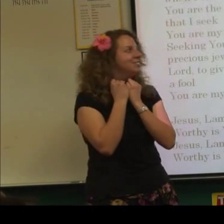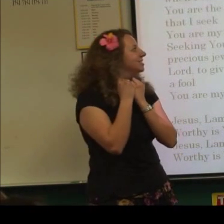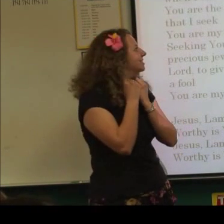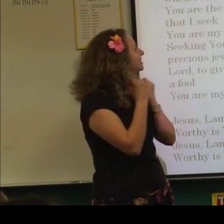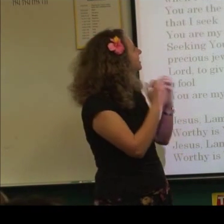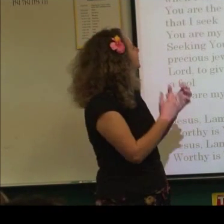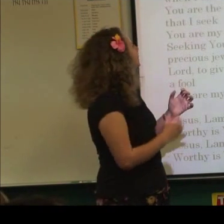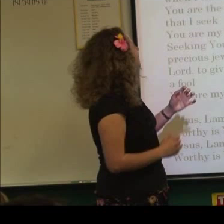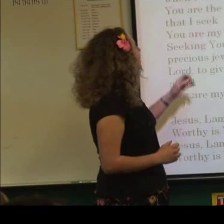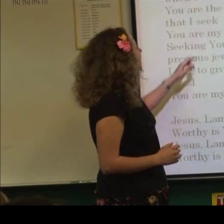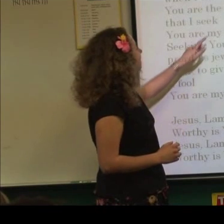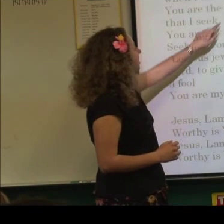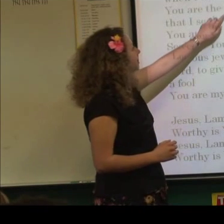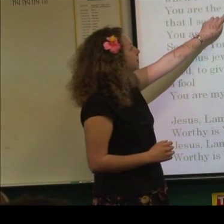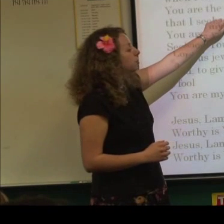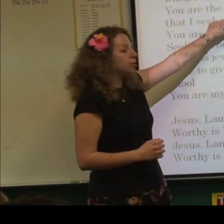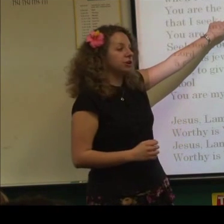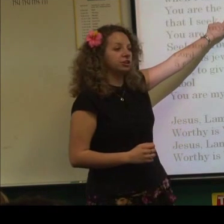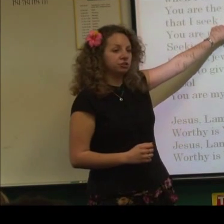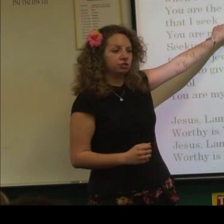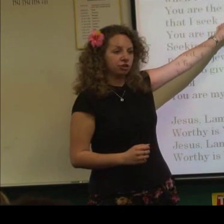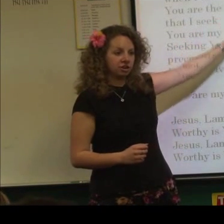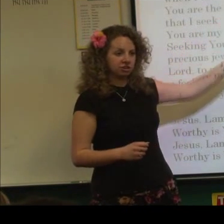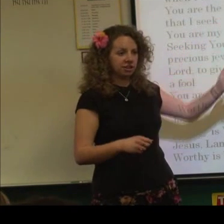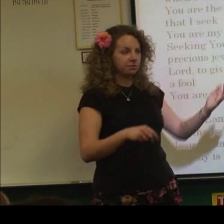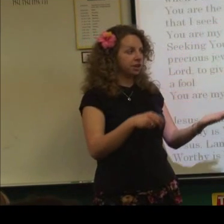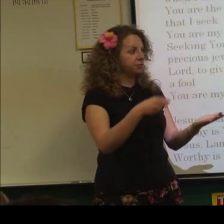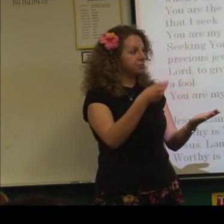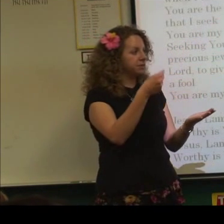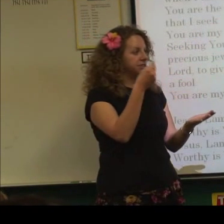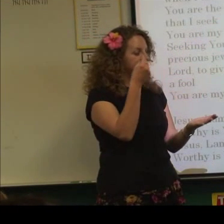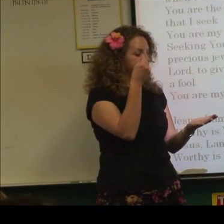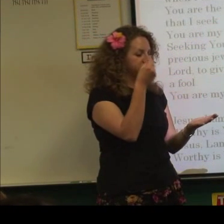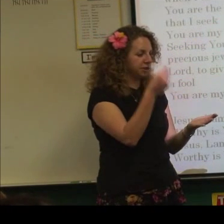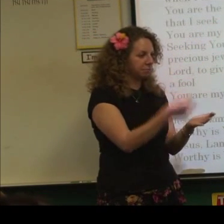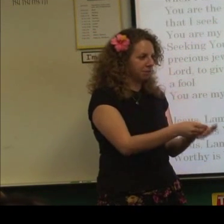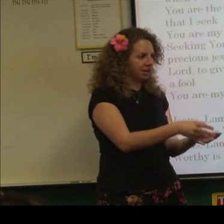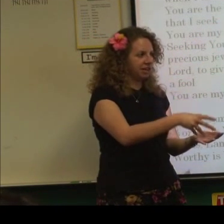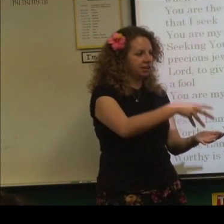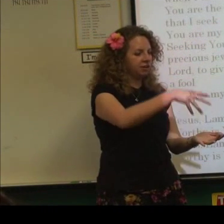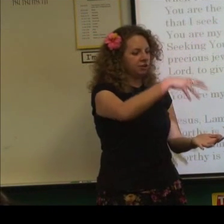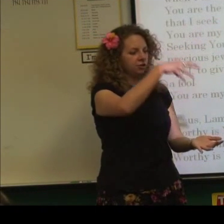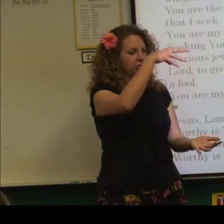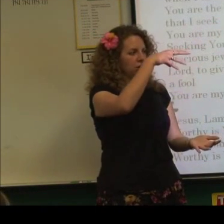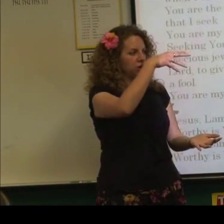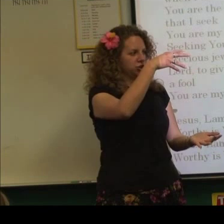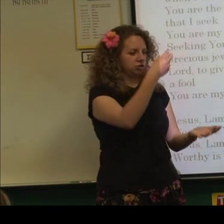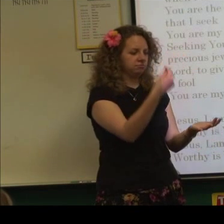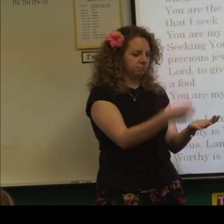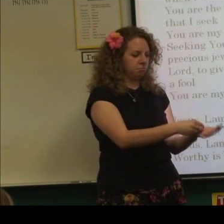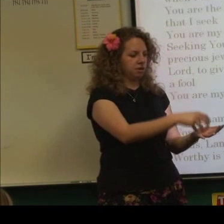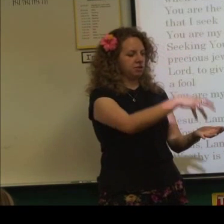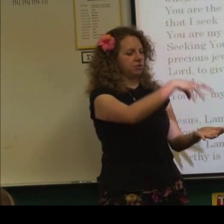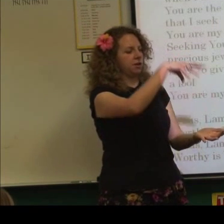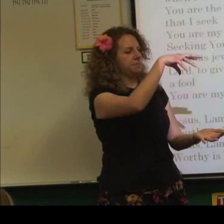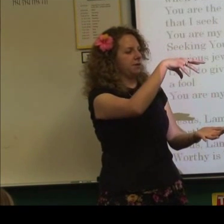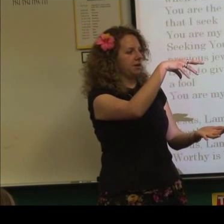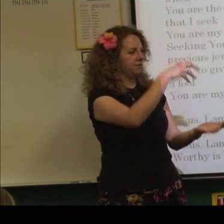Precious. Precious. Okay, and then, or you could do treasure. That was the other one we discussed. It was like money, large. Money going up that way.